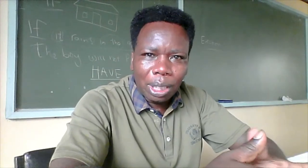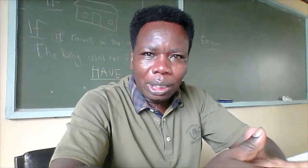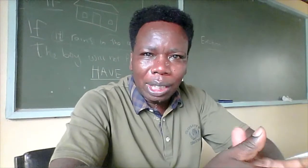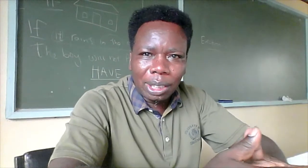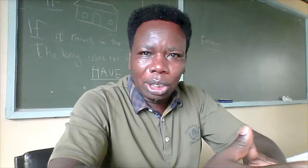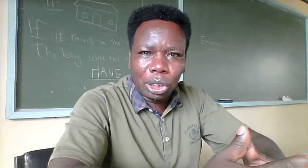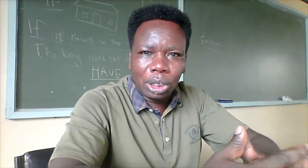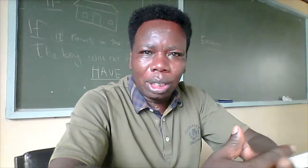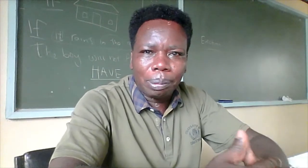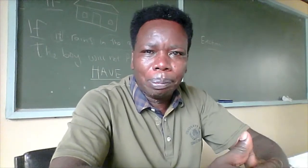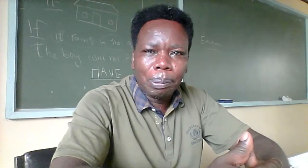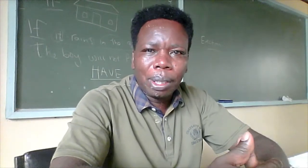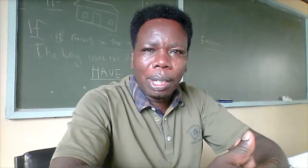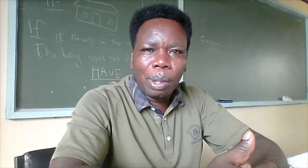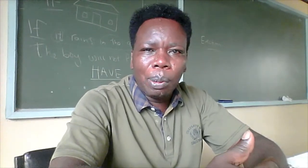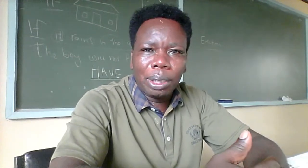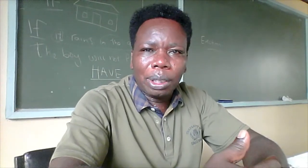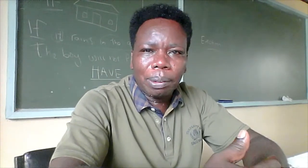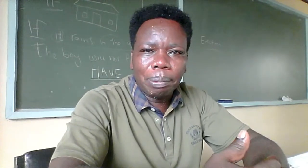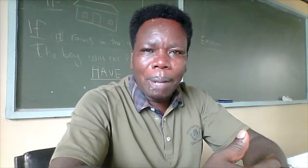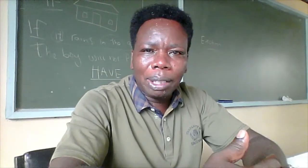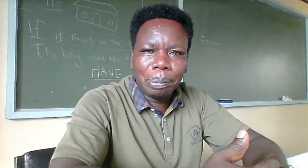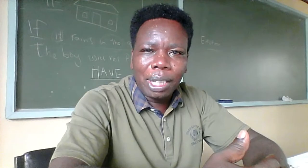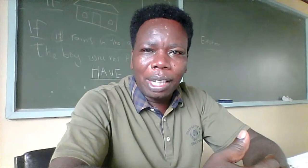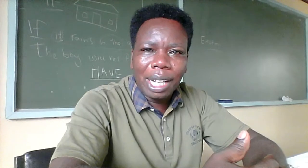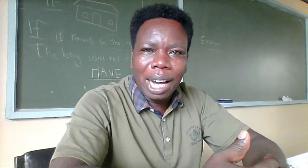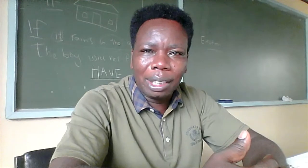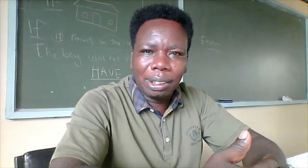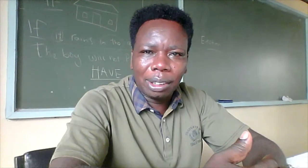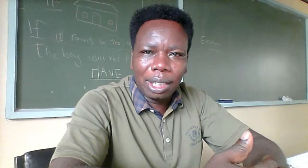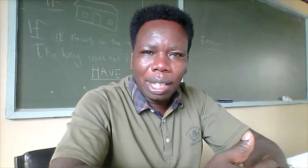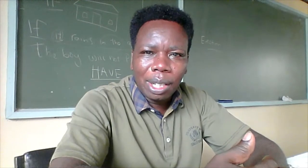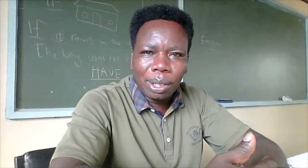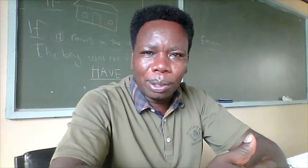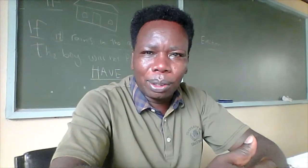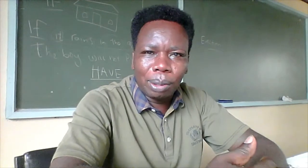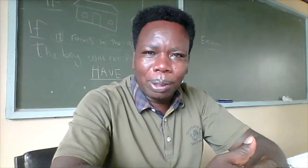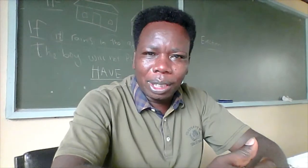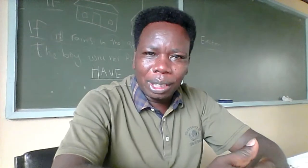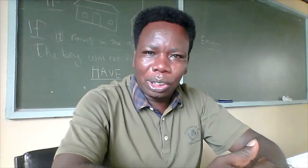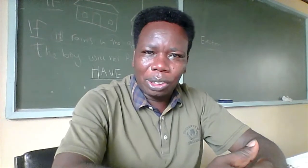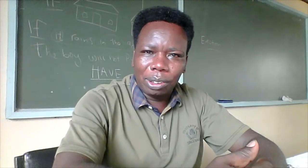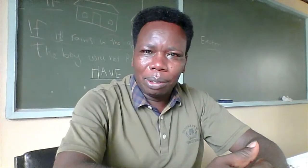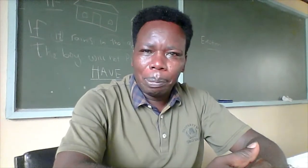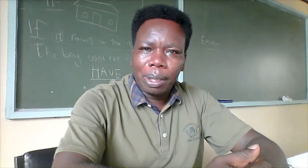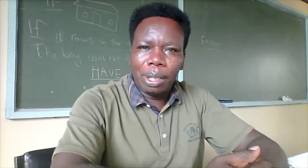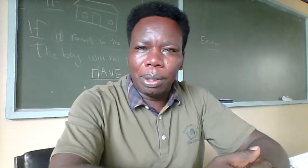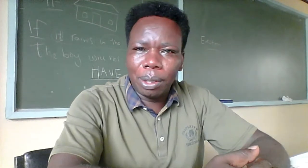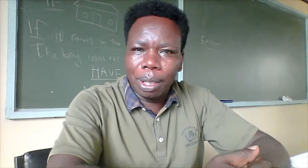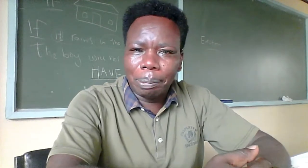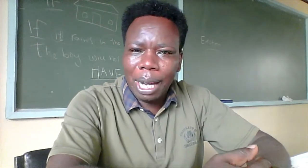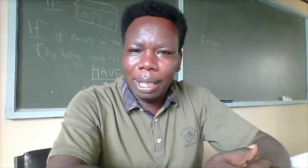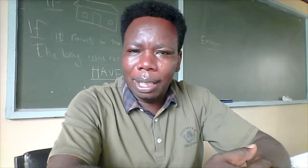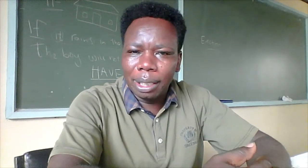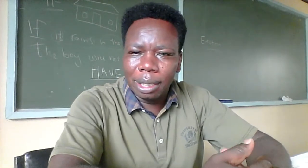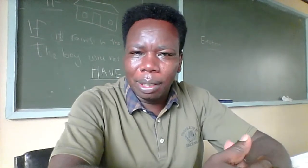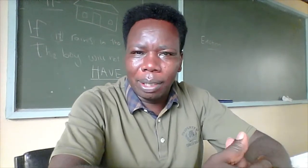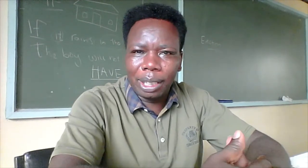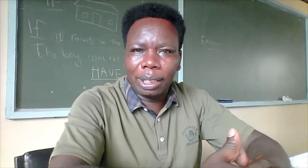interrelationship, which must be enhanced through communication. And you know, the barrier, or the greatest